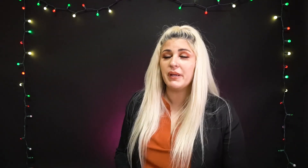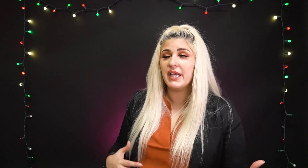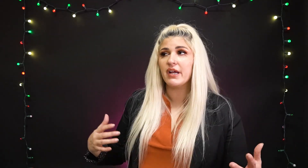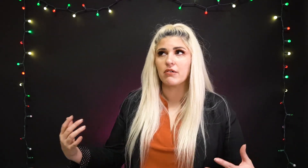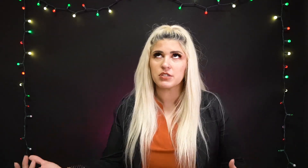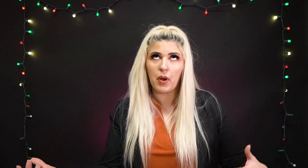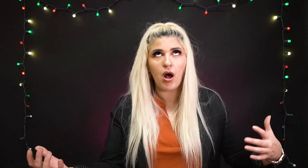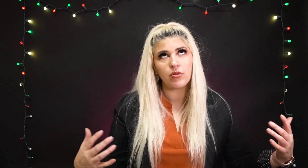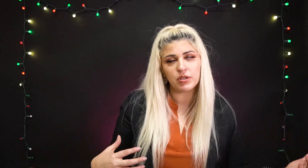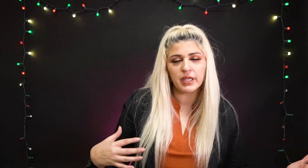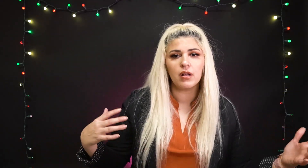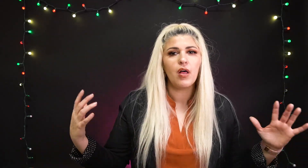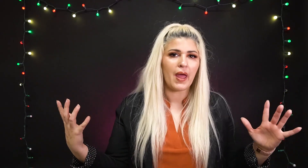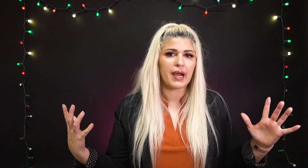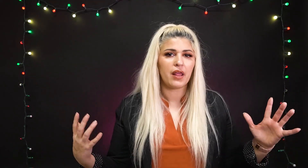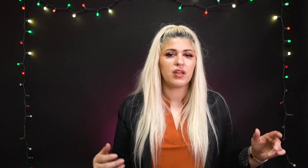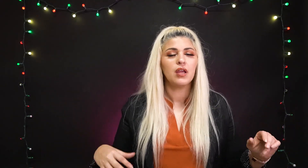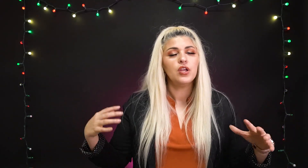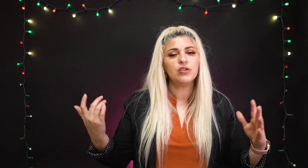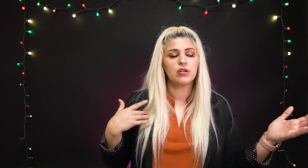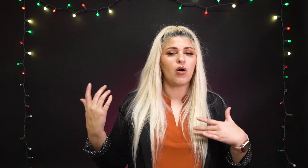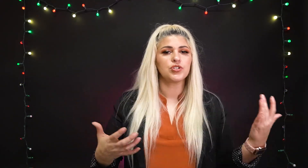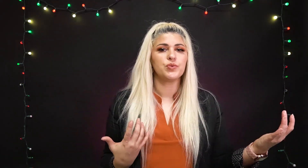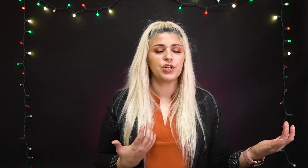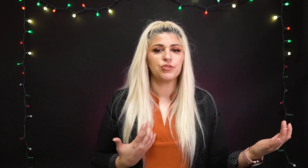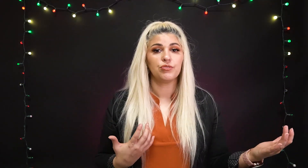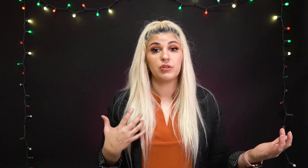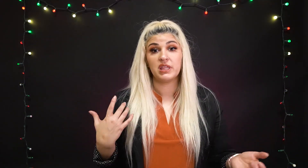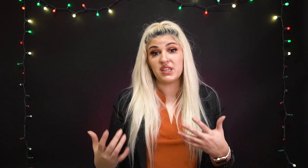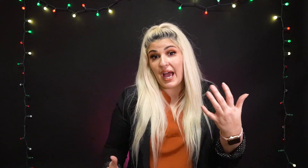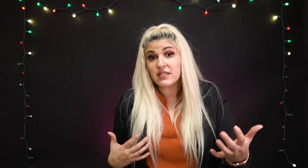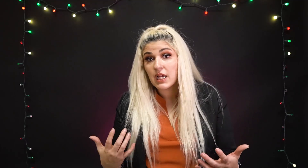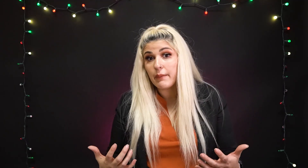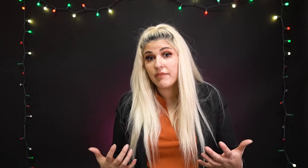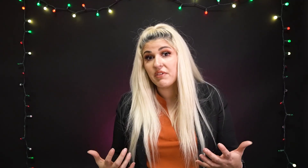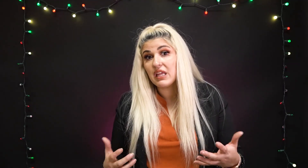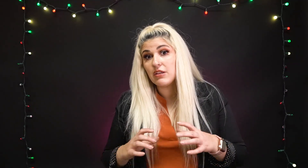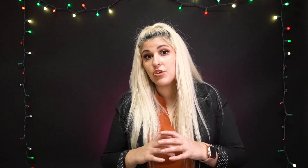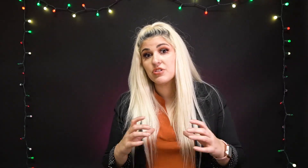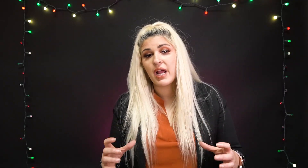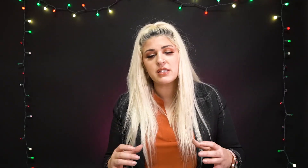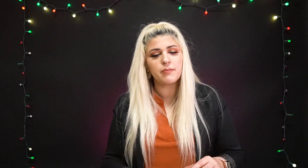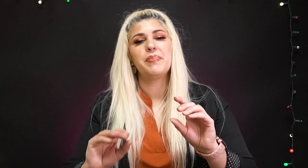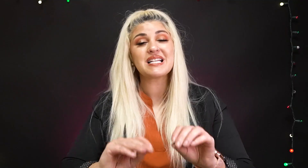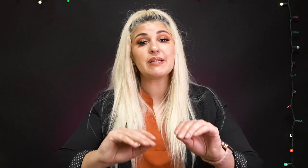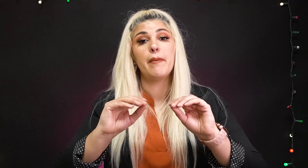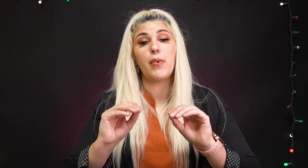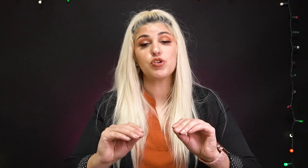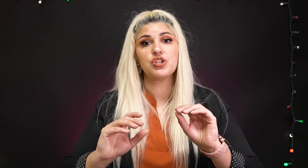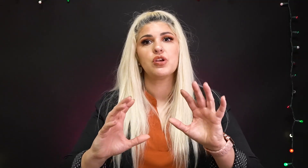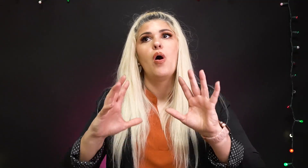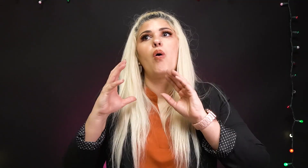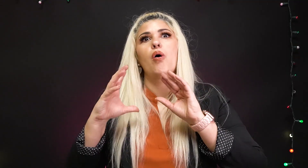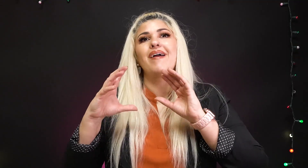big or small or little, that kind of thing. You could also include that type of thing in your signs. Pick some emotions or